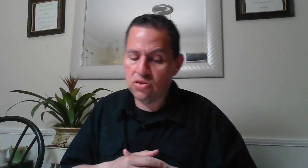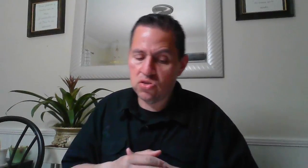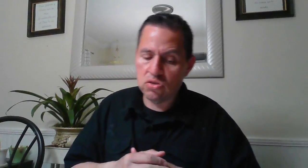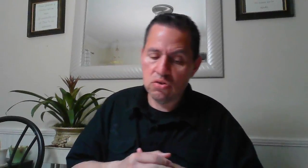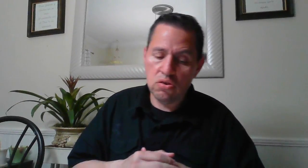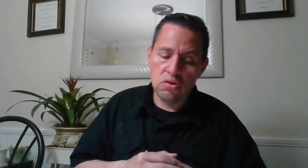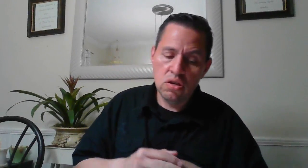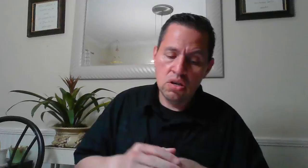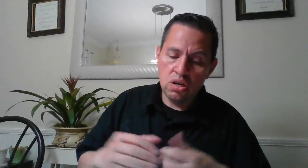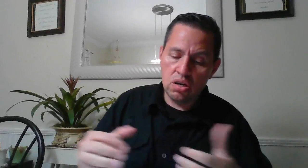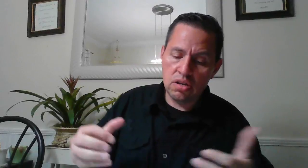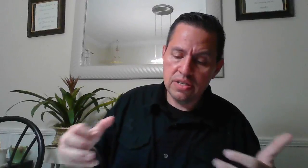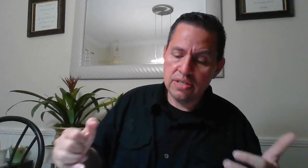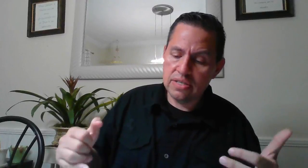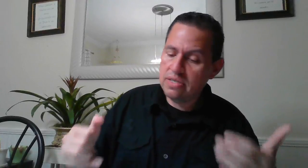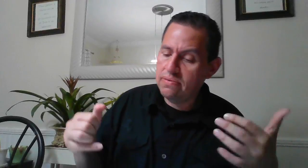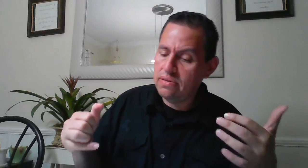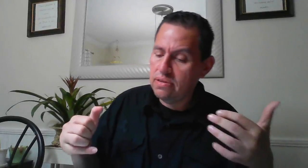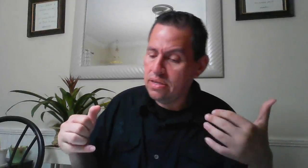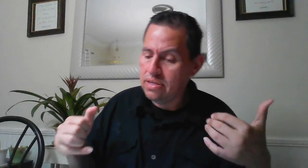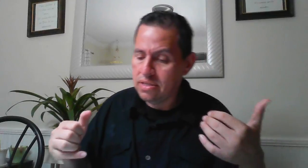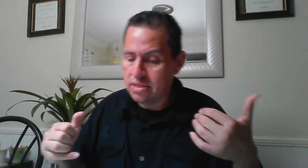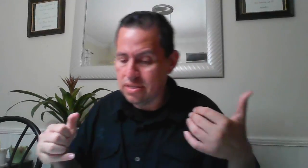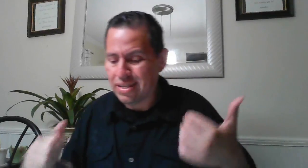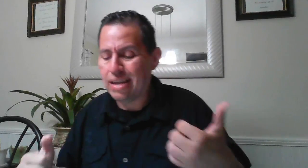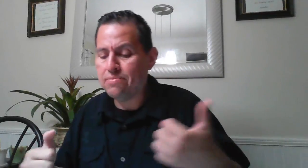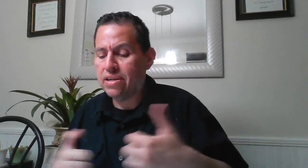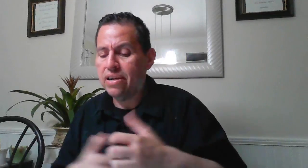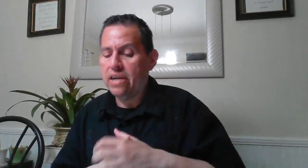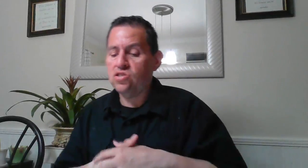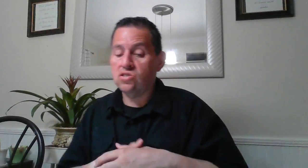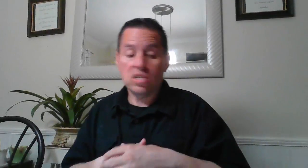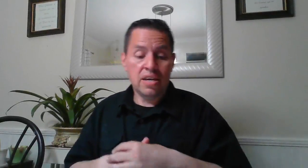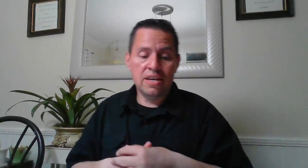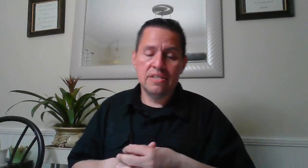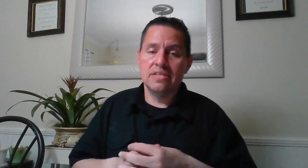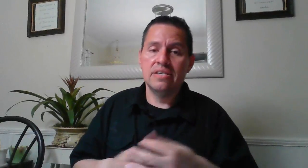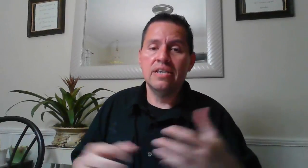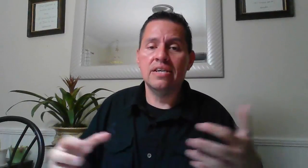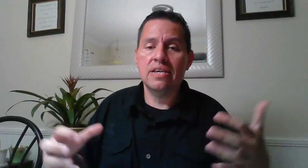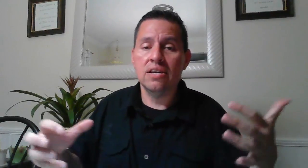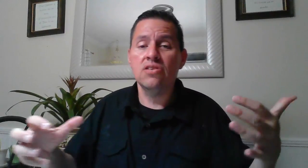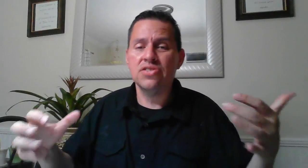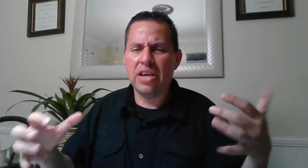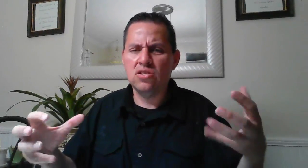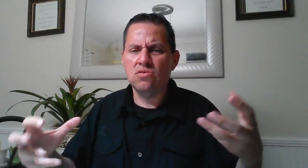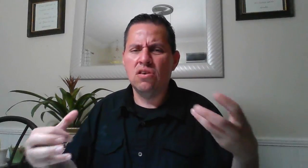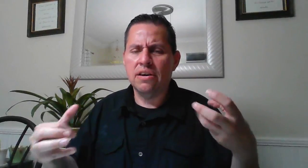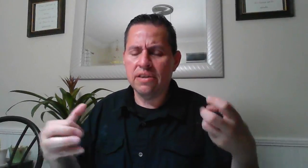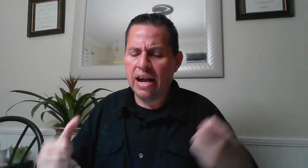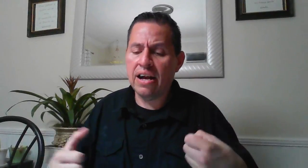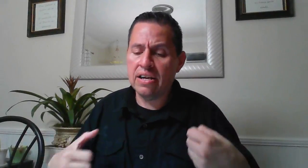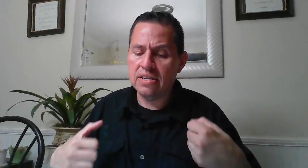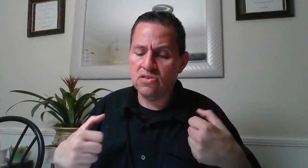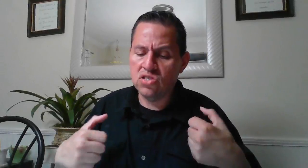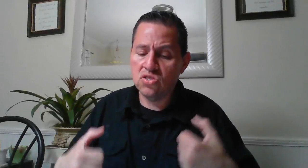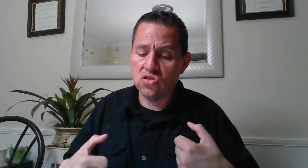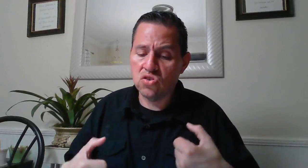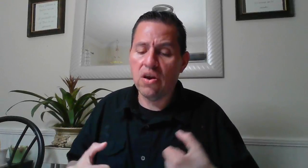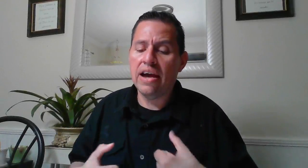so all this islamic nations king king can also get to know our god or jesus christ